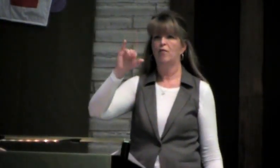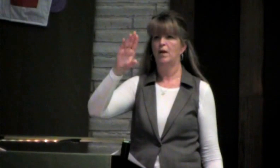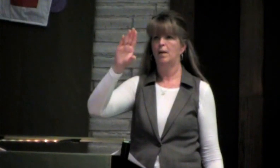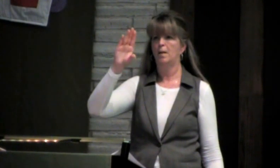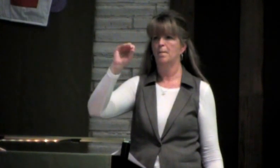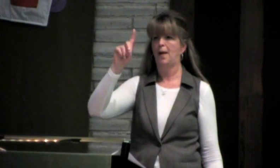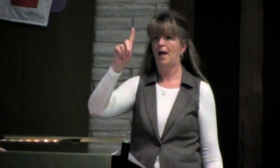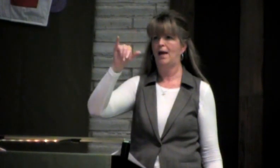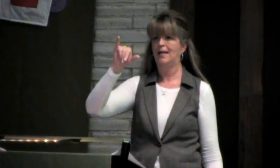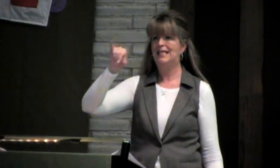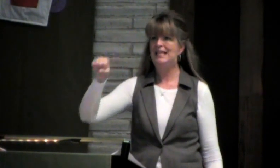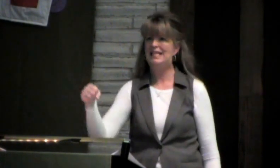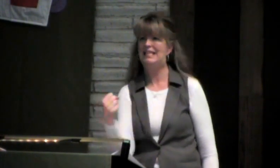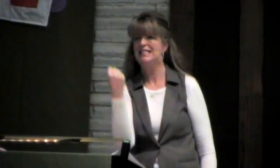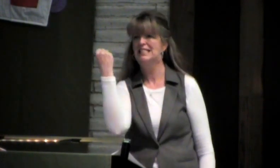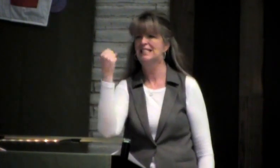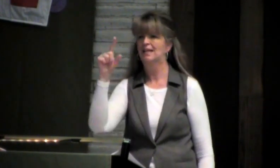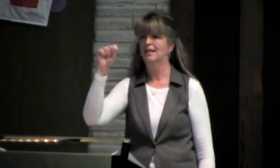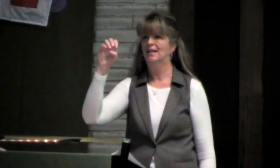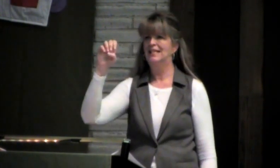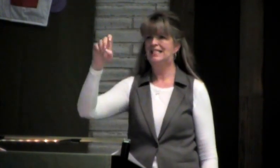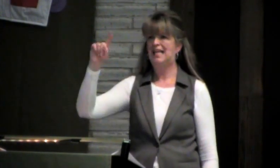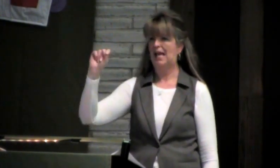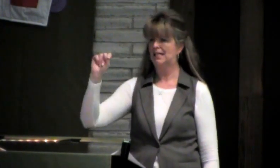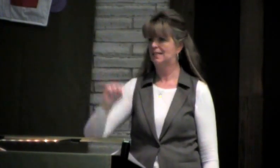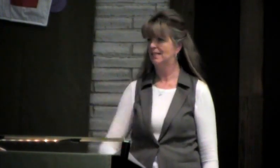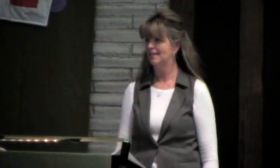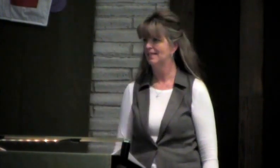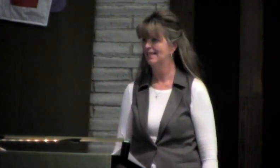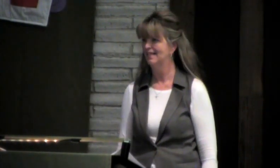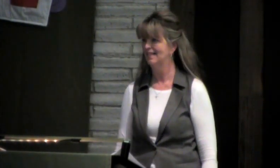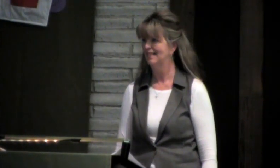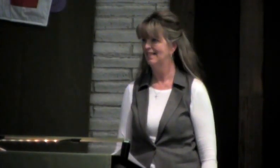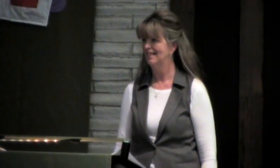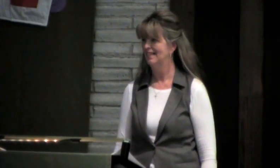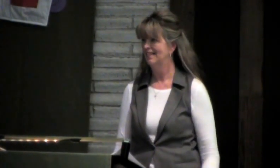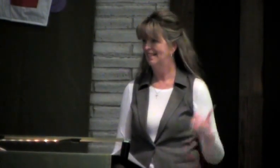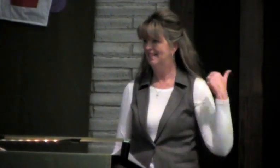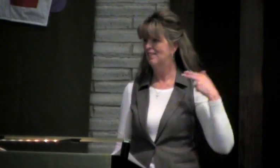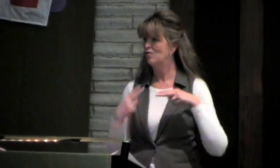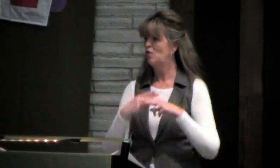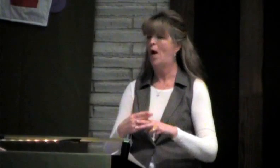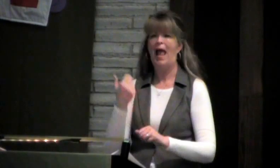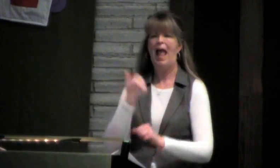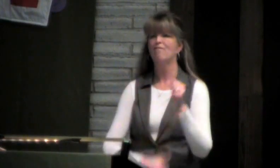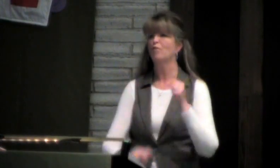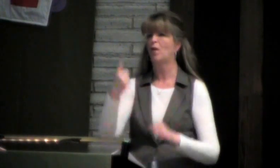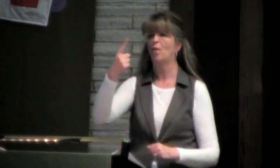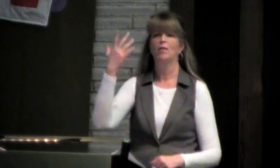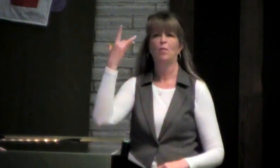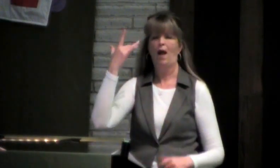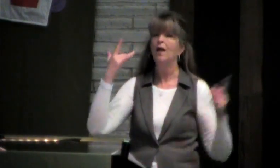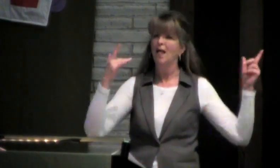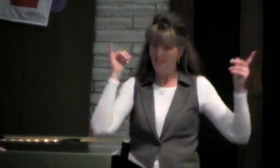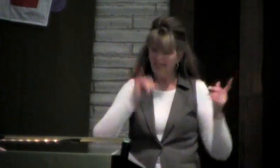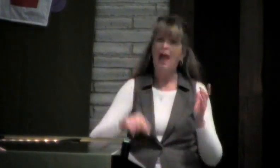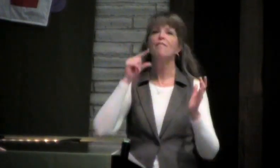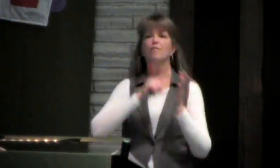called the Everybody's Text. That's what this is known as. The Everybody's Text.